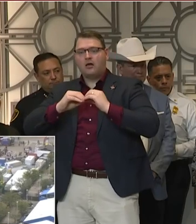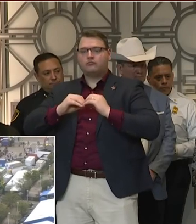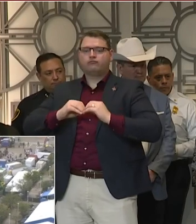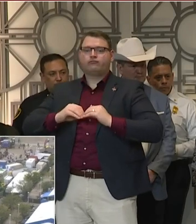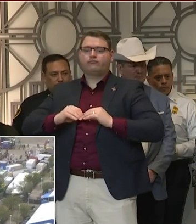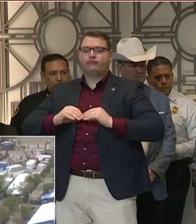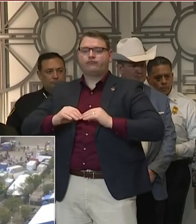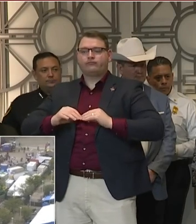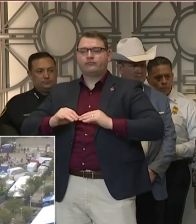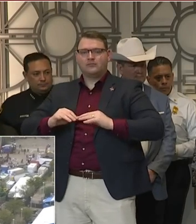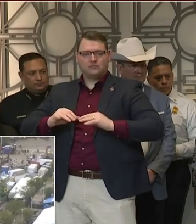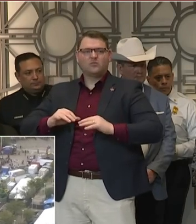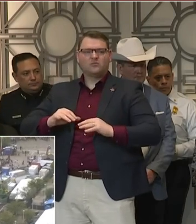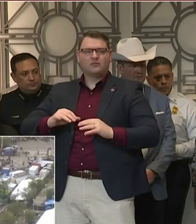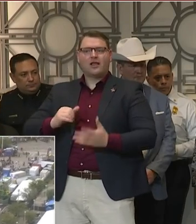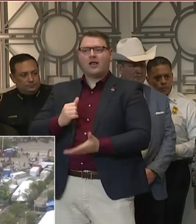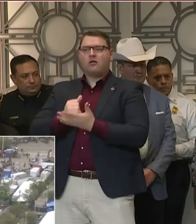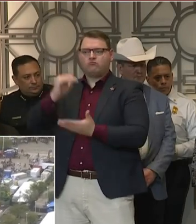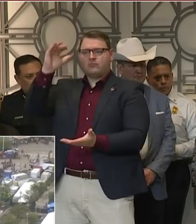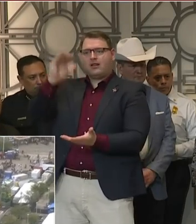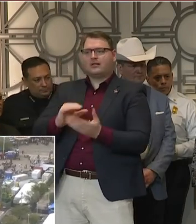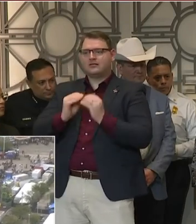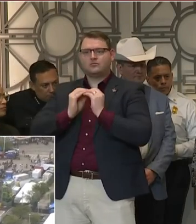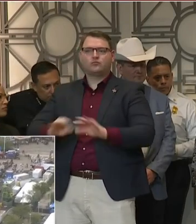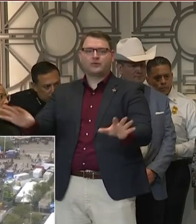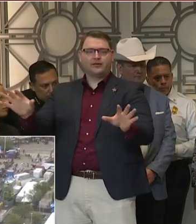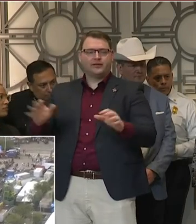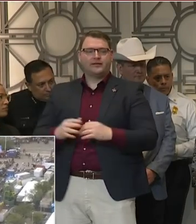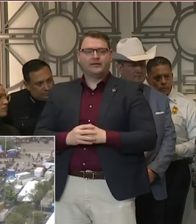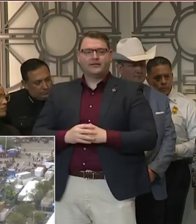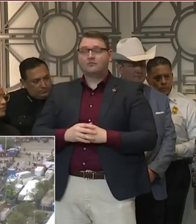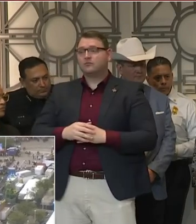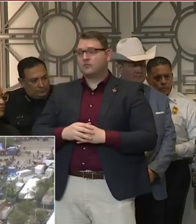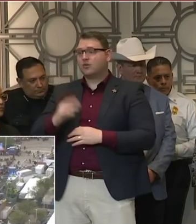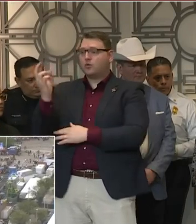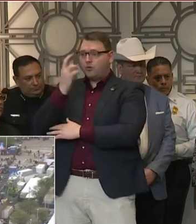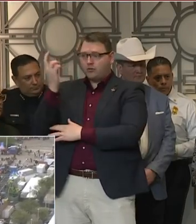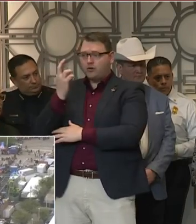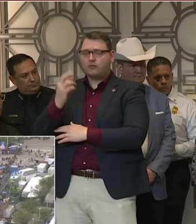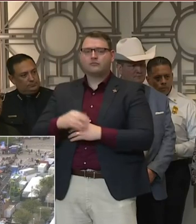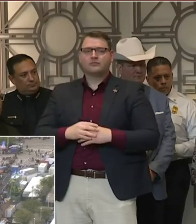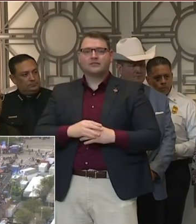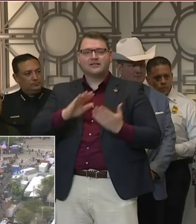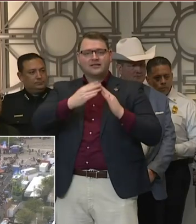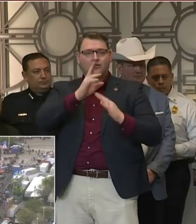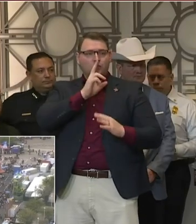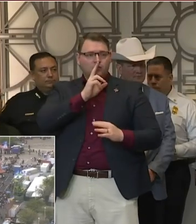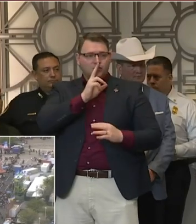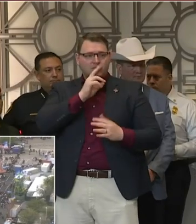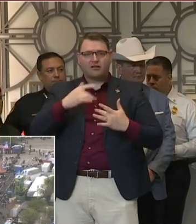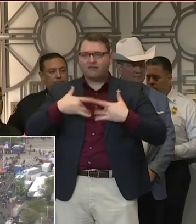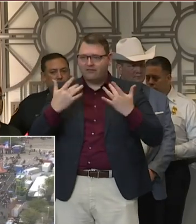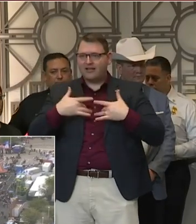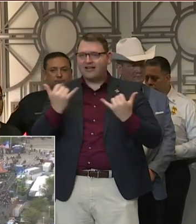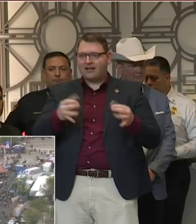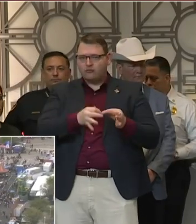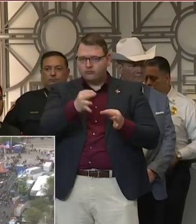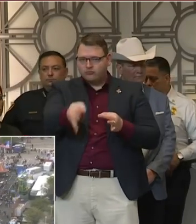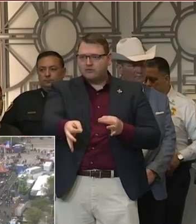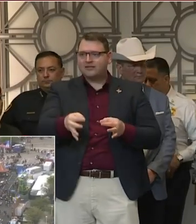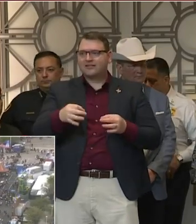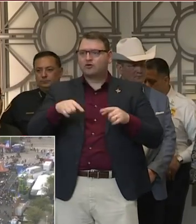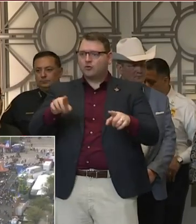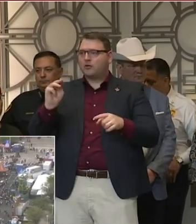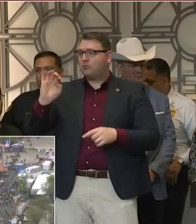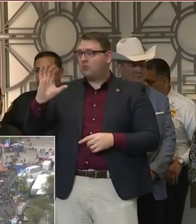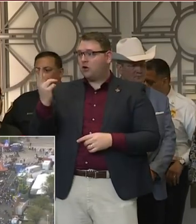with Tour de Houston not taking place, with the city, for example, rescheduling and canceling events right here in the month